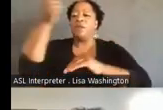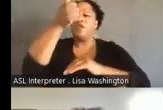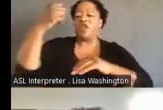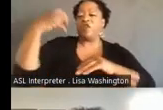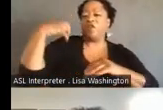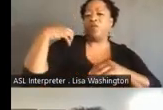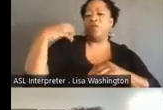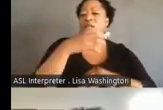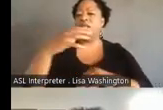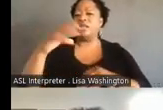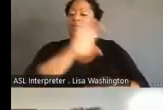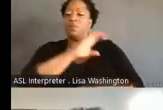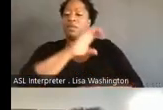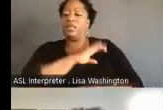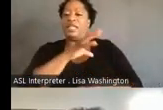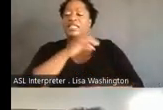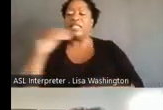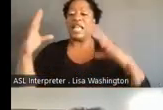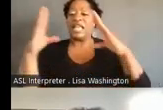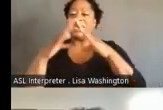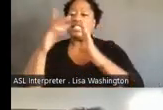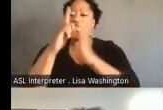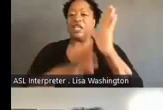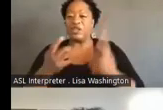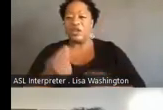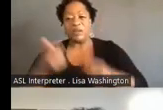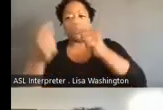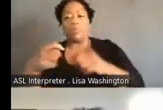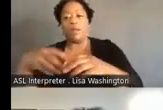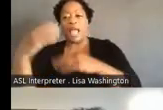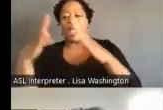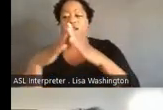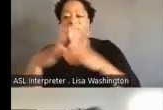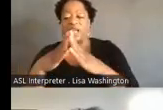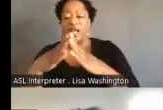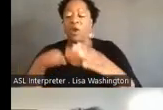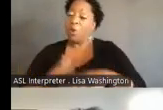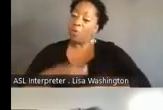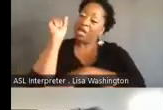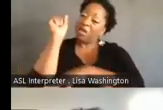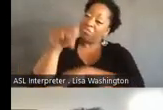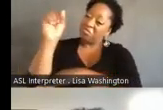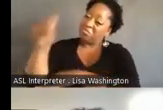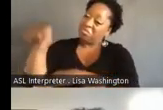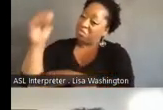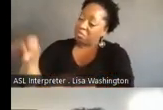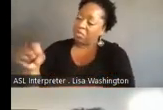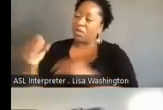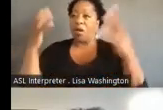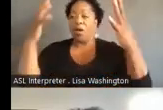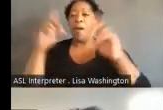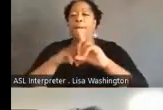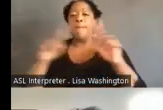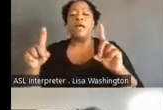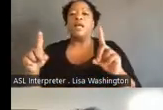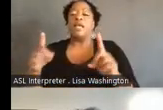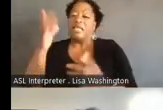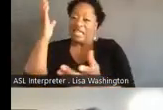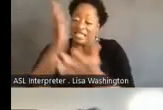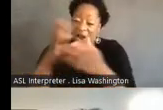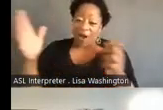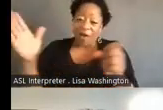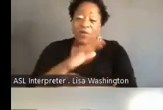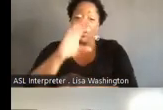We wound up beating the injunctions, but this campaign didn't completely eliminate policing in Oakland. So